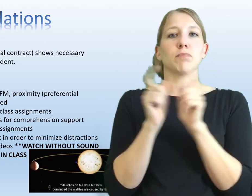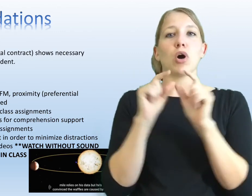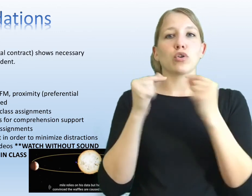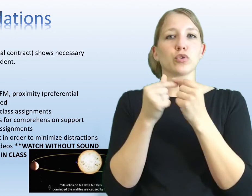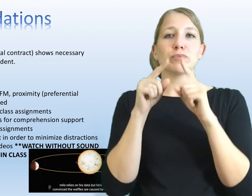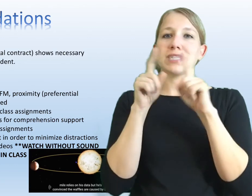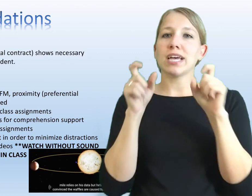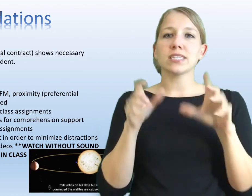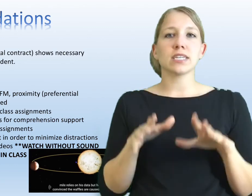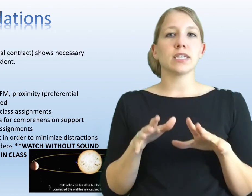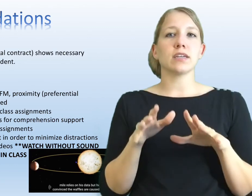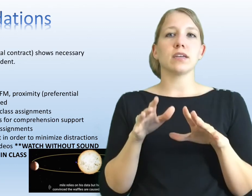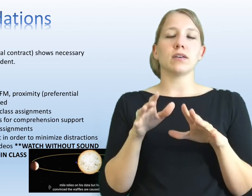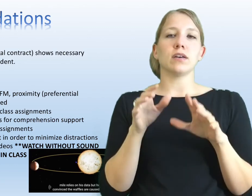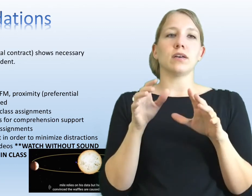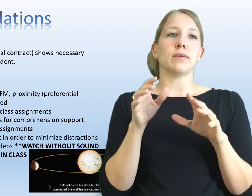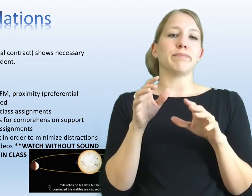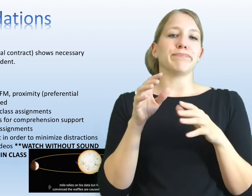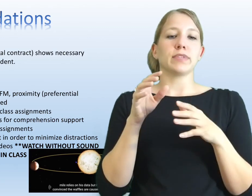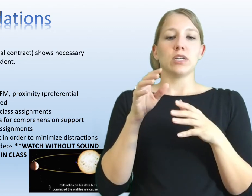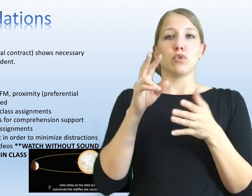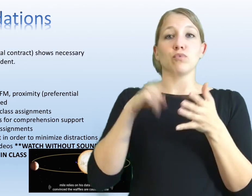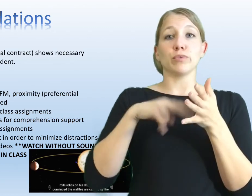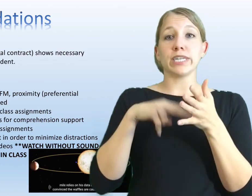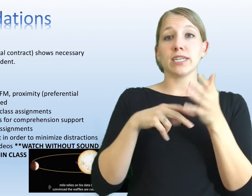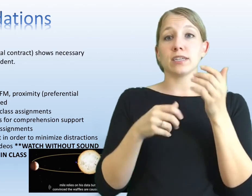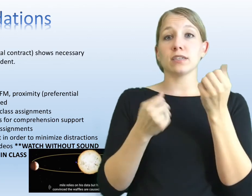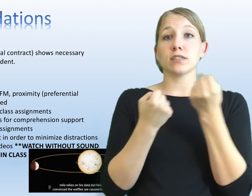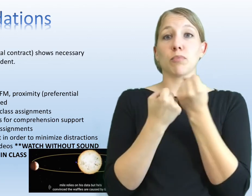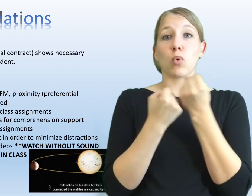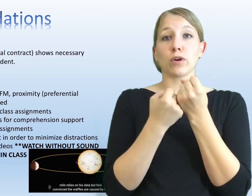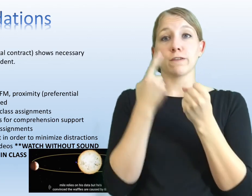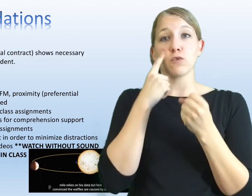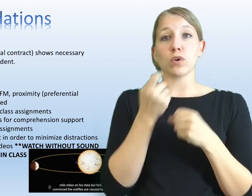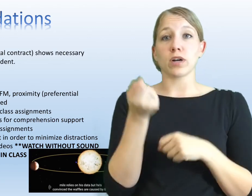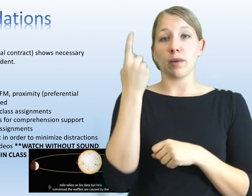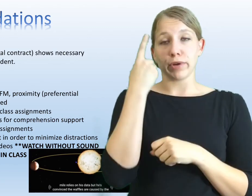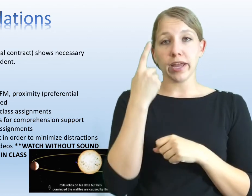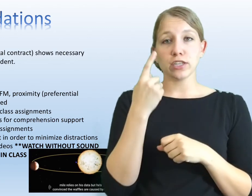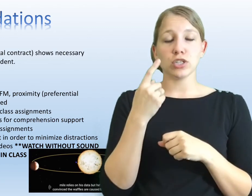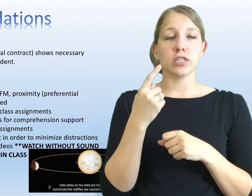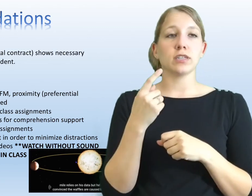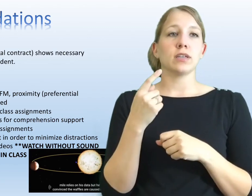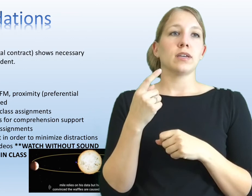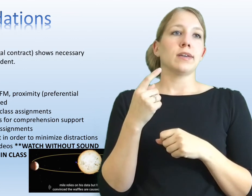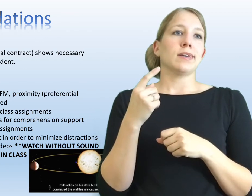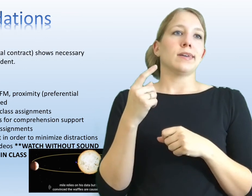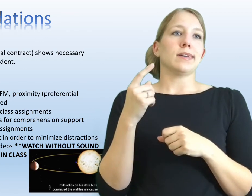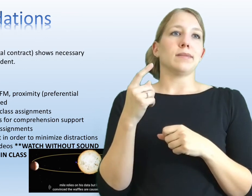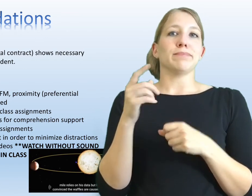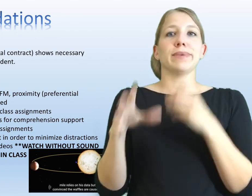small group testing, reading support for comprehension,